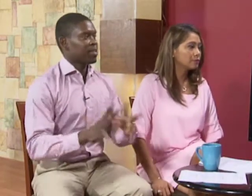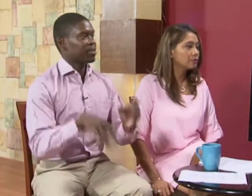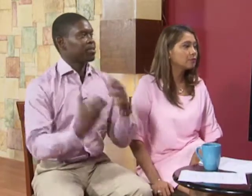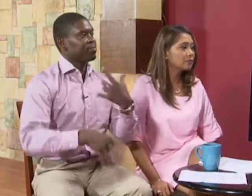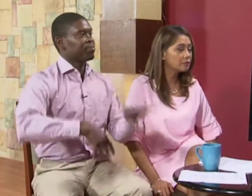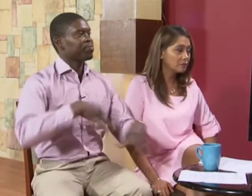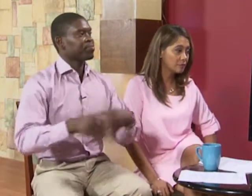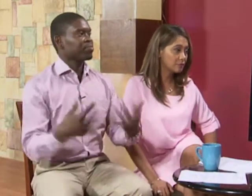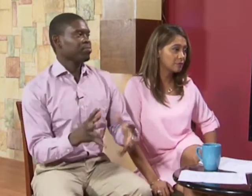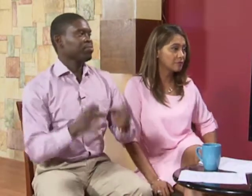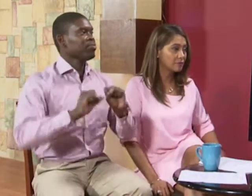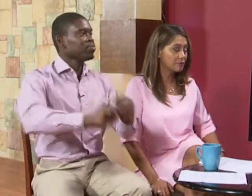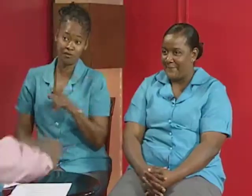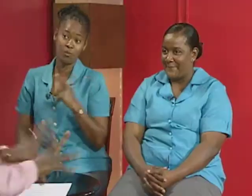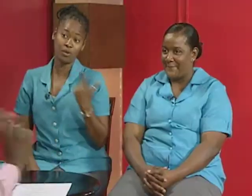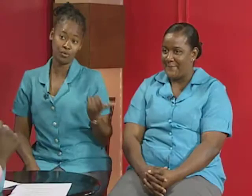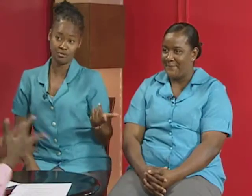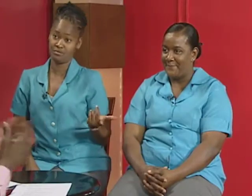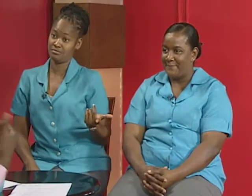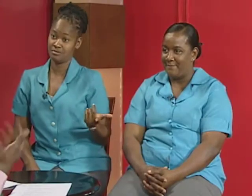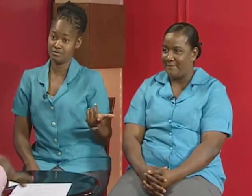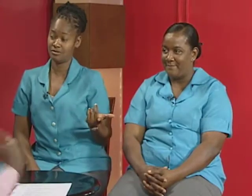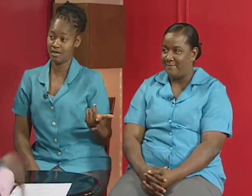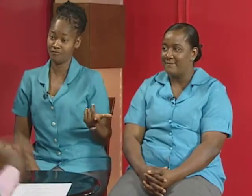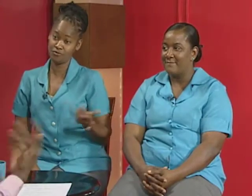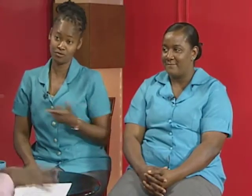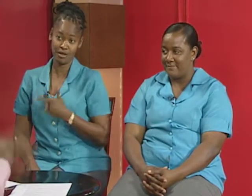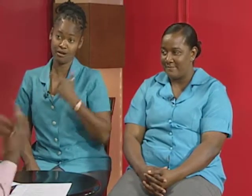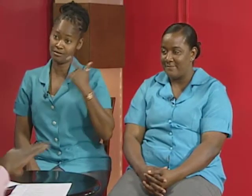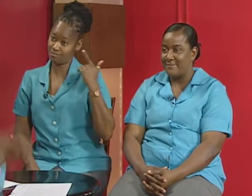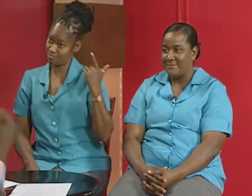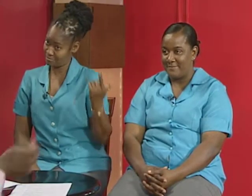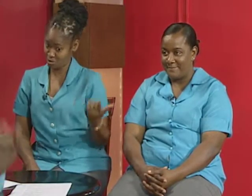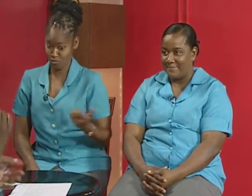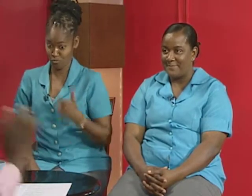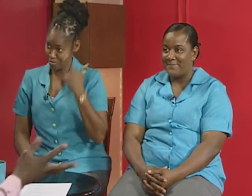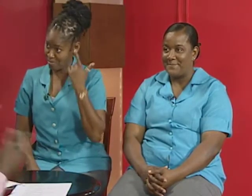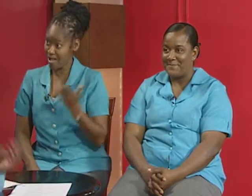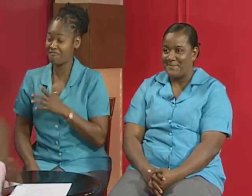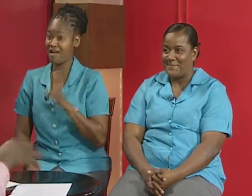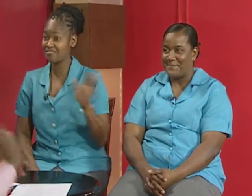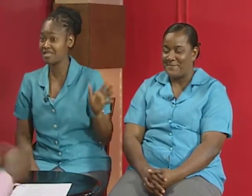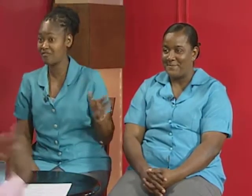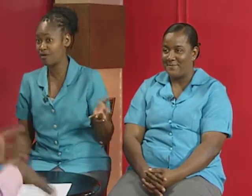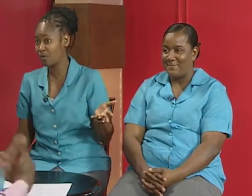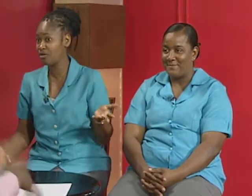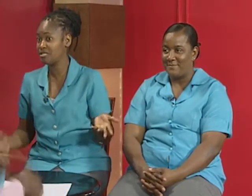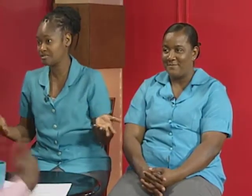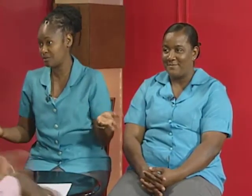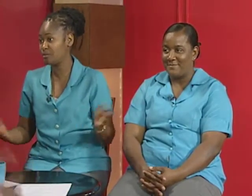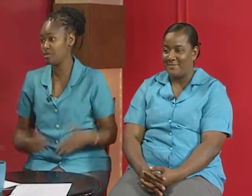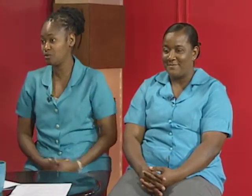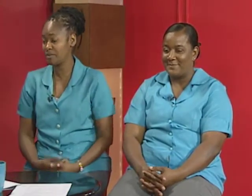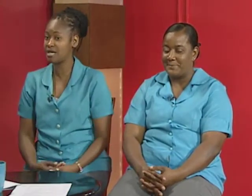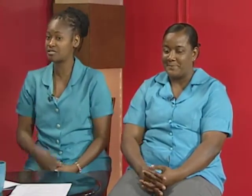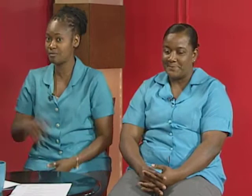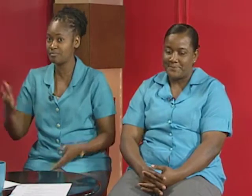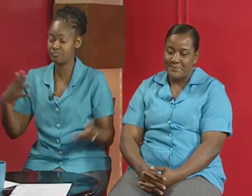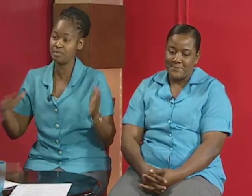basically five signs for one word so if you could learn remember all five signs for a word it will be good because some people